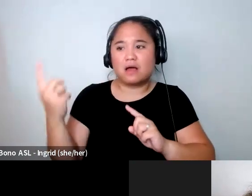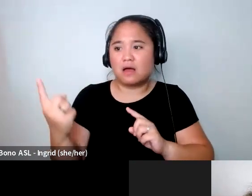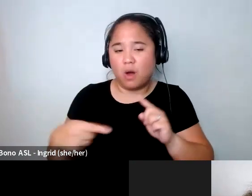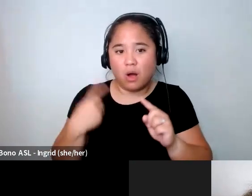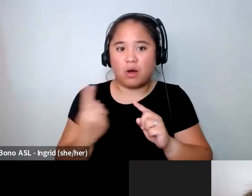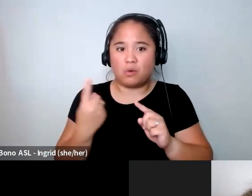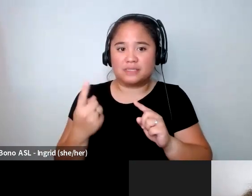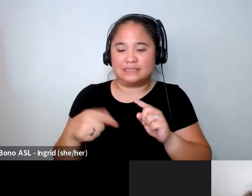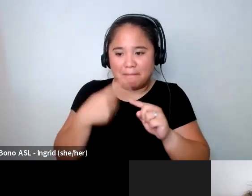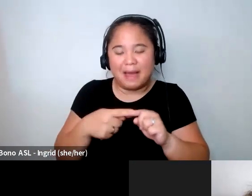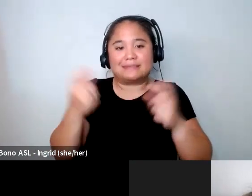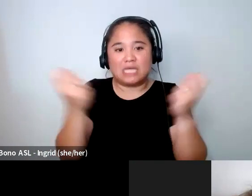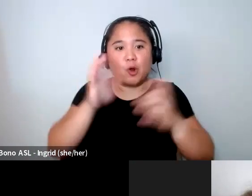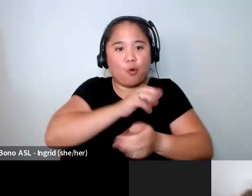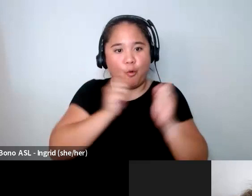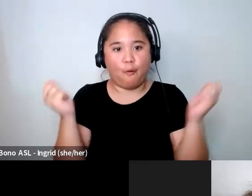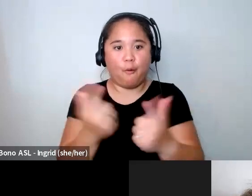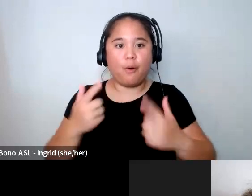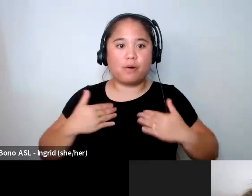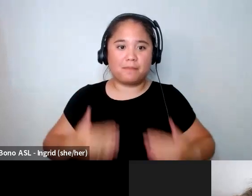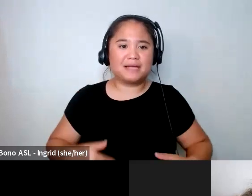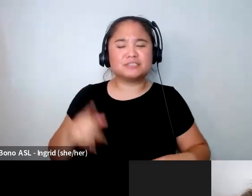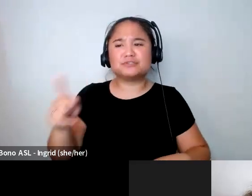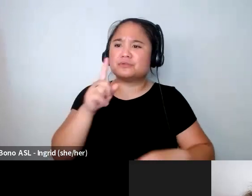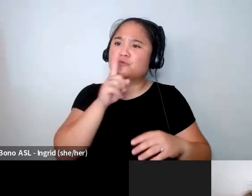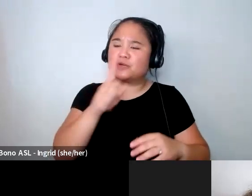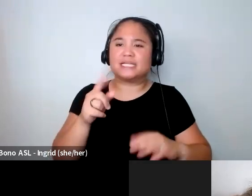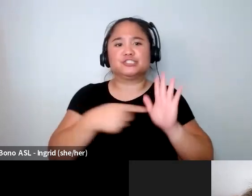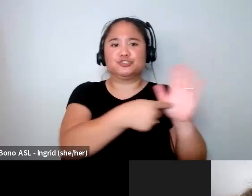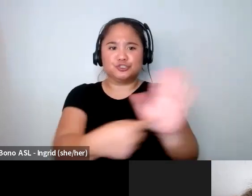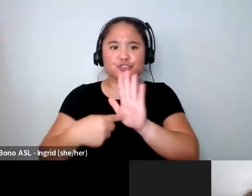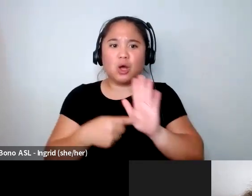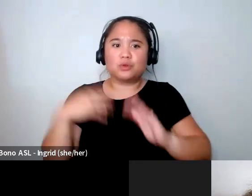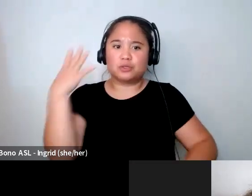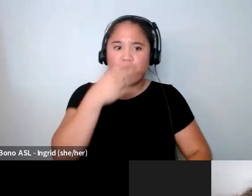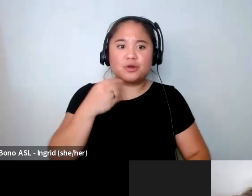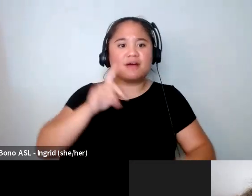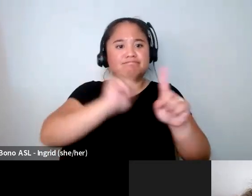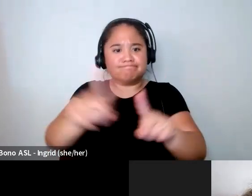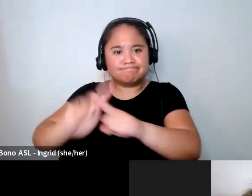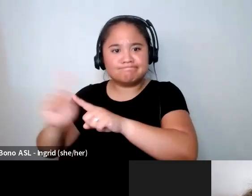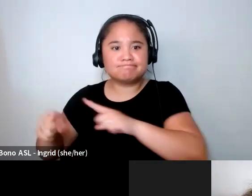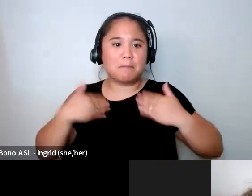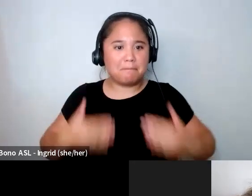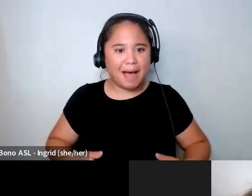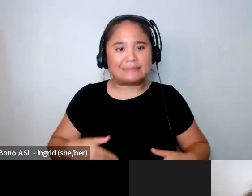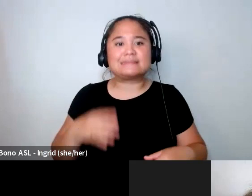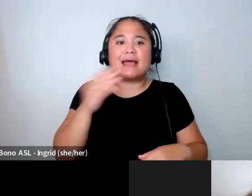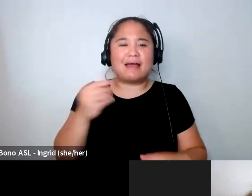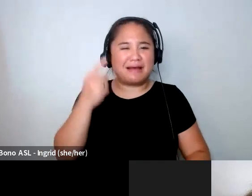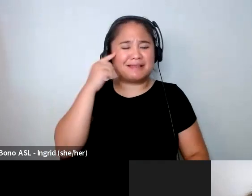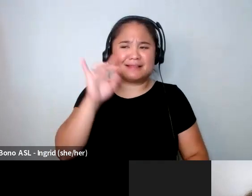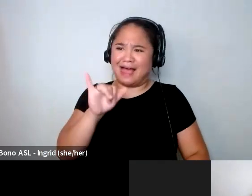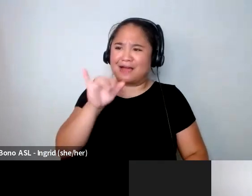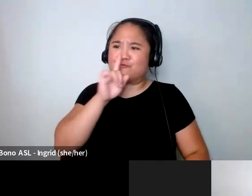bodies you managed to show the beauty in all bodies and that's something that I think has made an